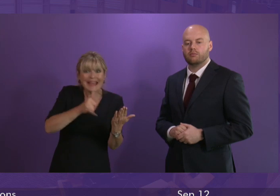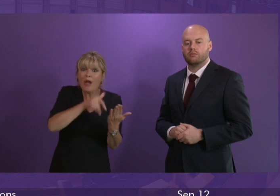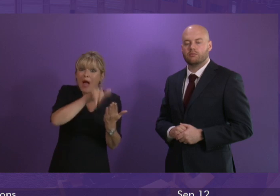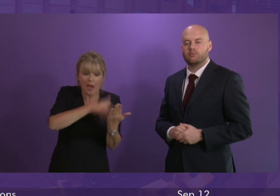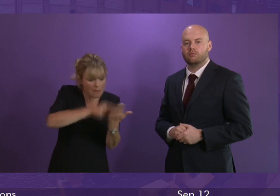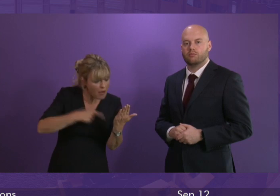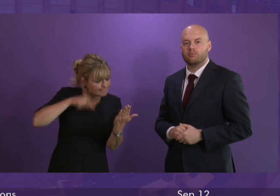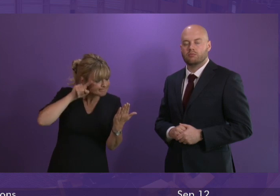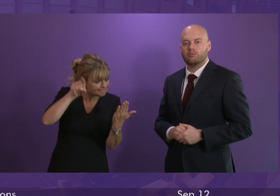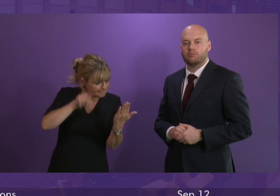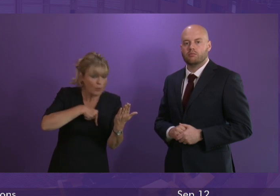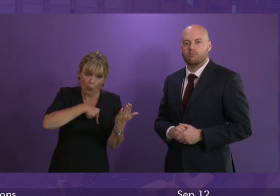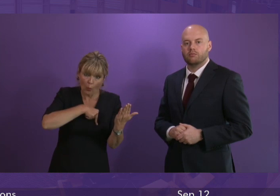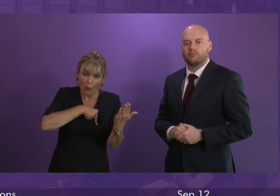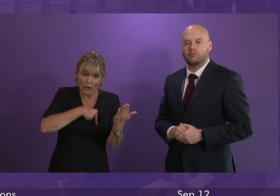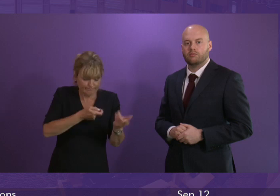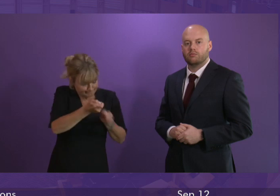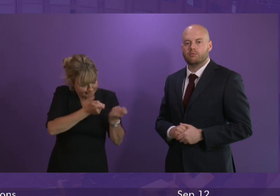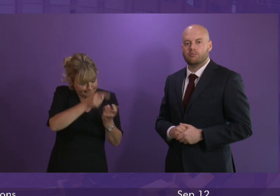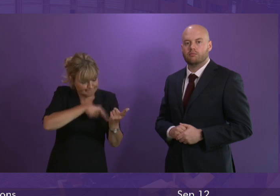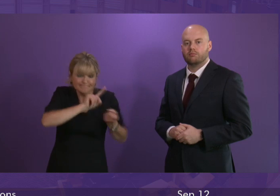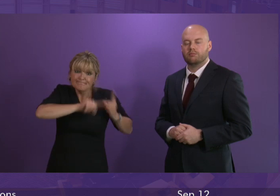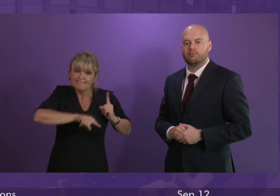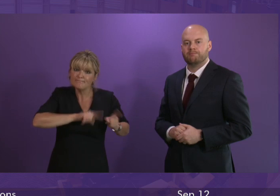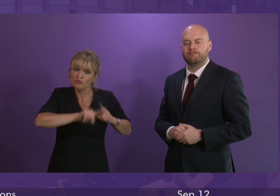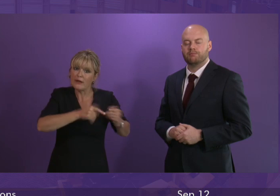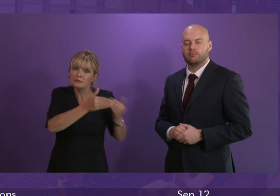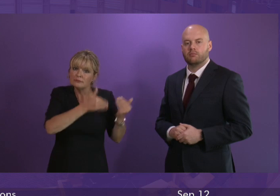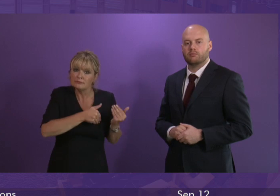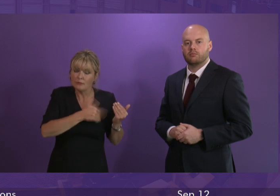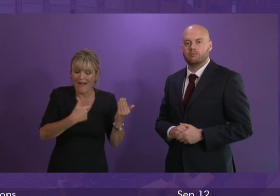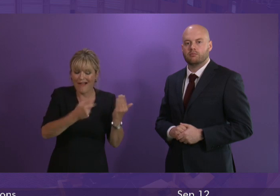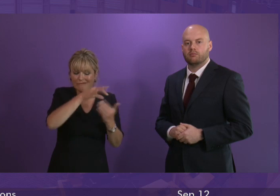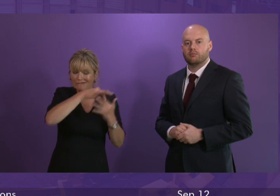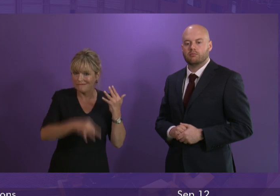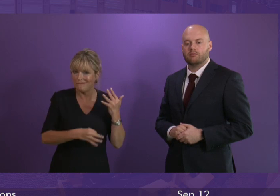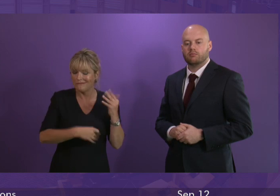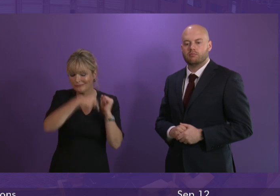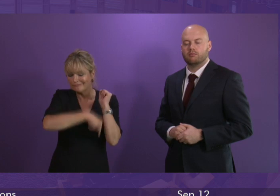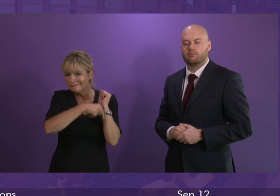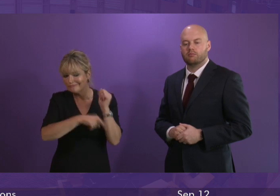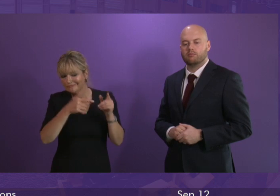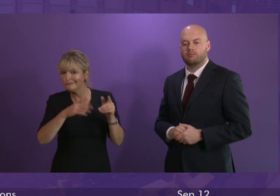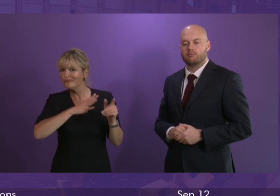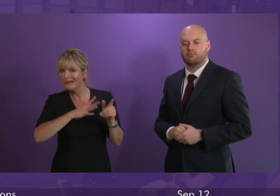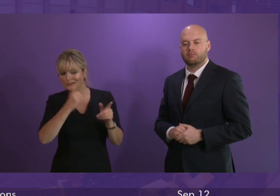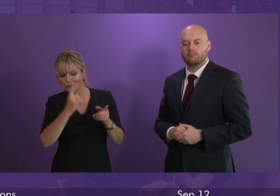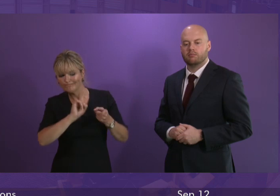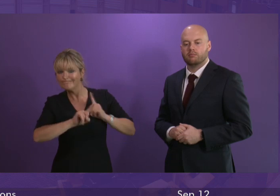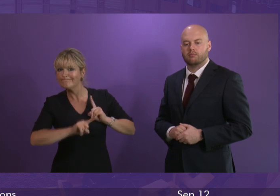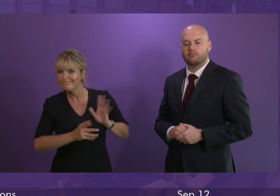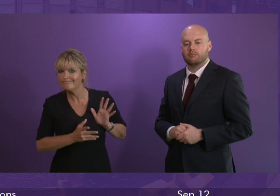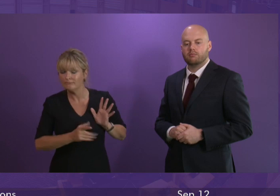although we have been and continue to await the update of that and we have a range of mitigation plans in place we are currently